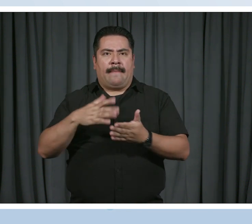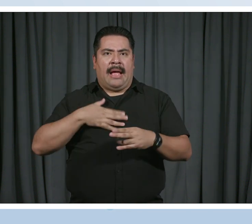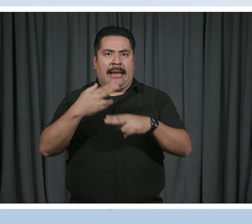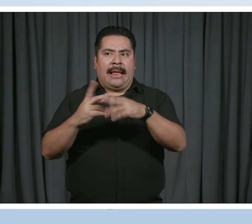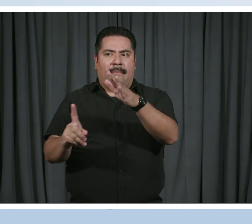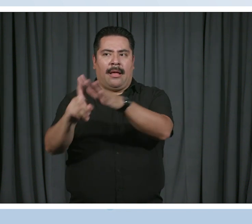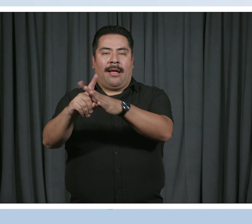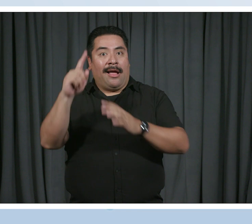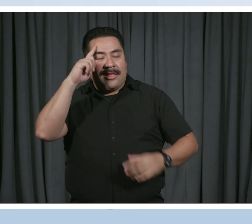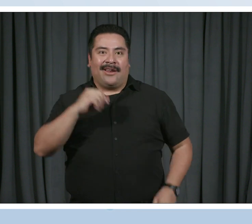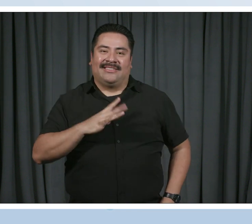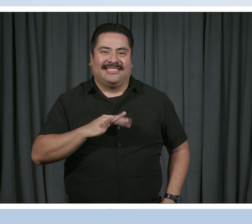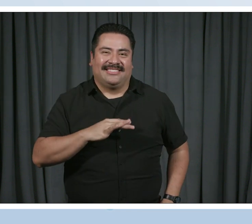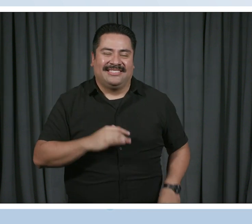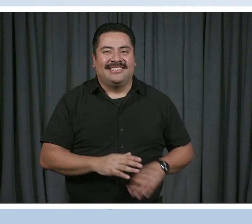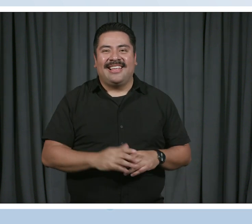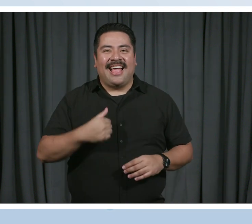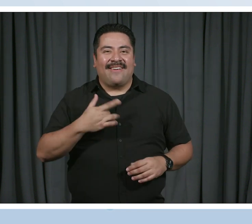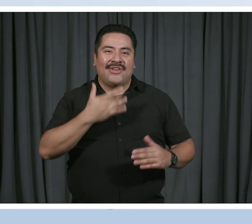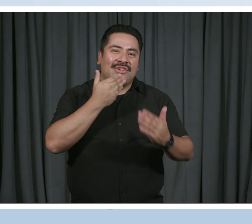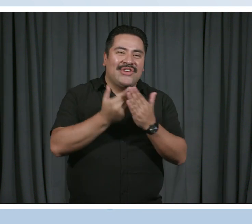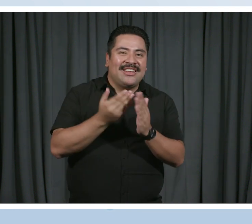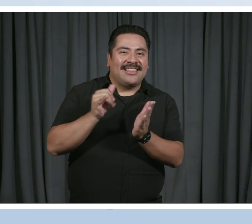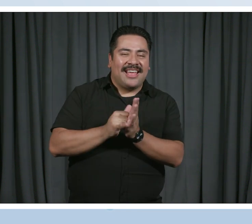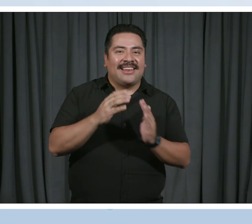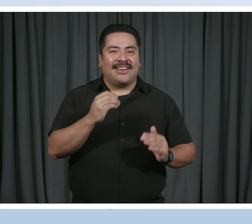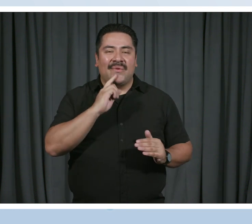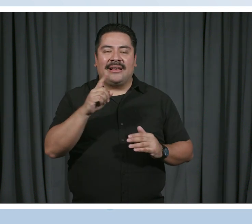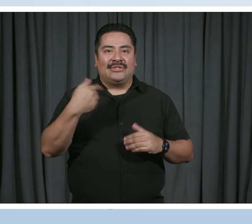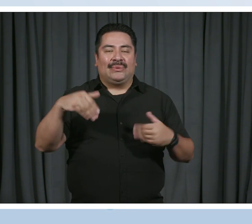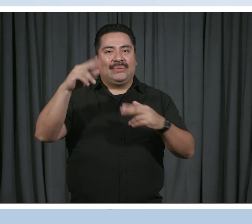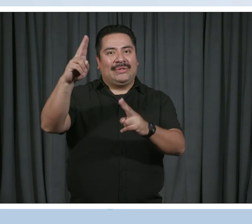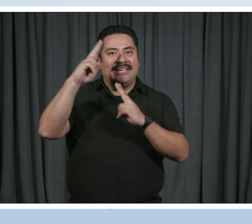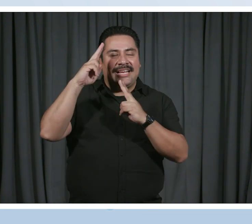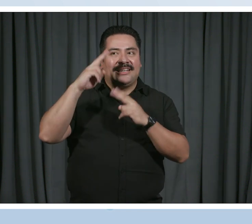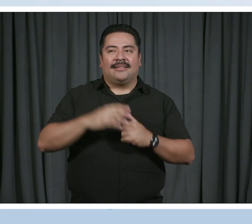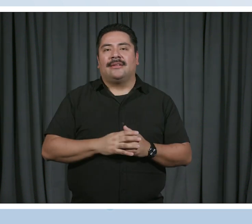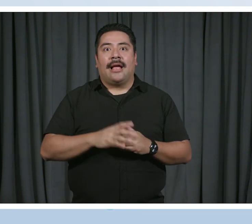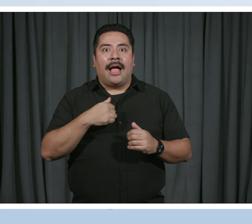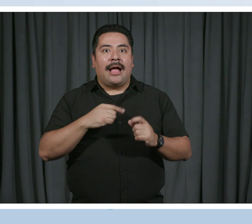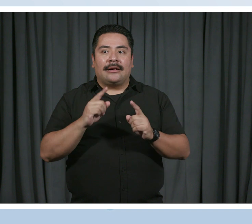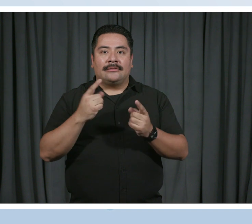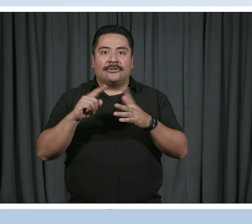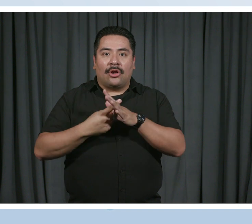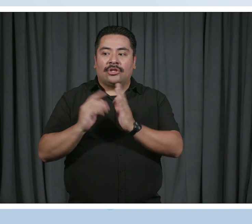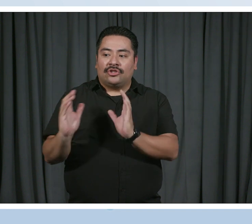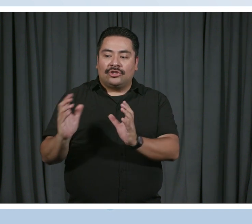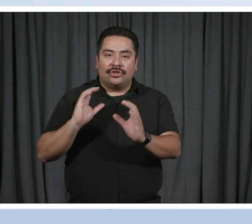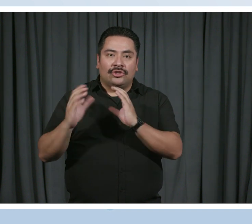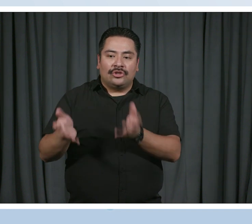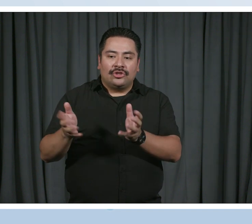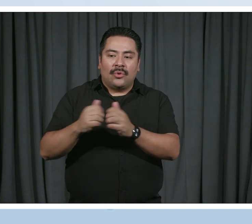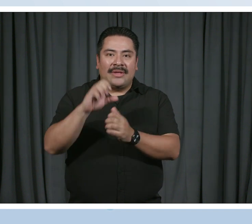I thought that was really awesome. I feel really good about that and just really honored. And so then when I spoke with Sam about it,